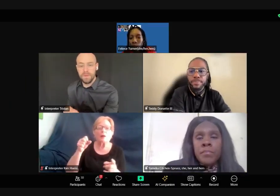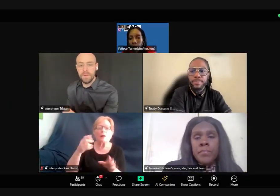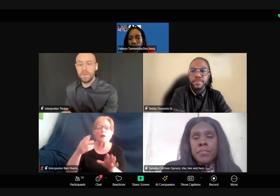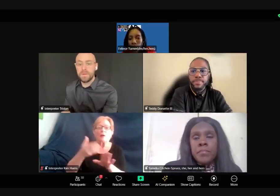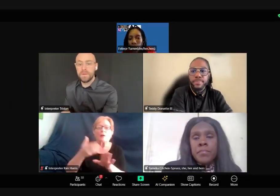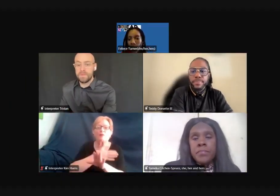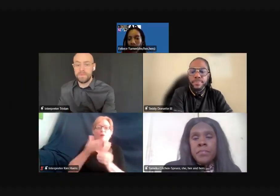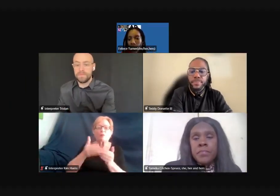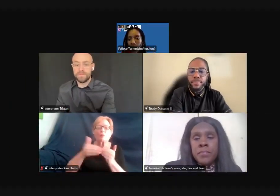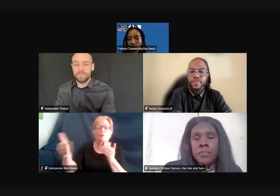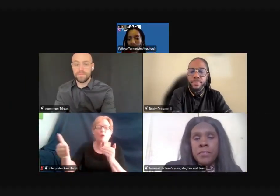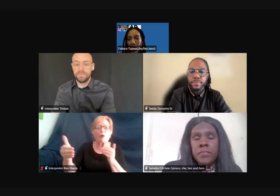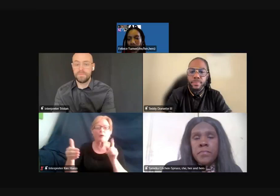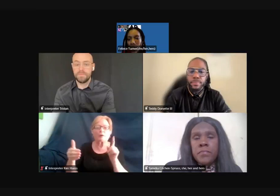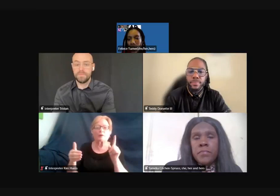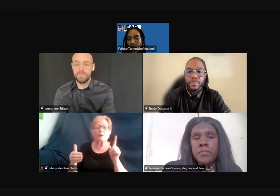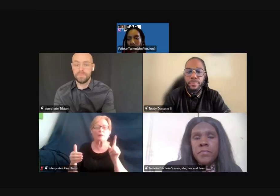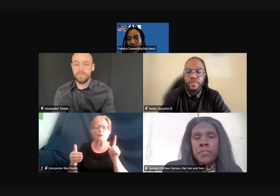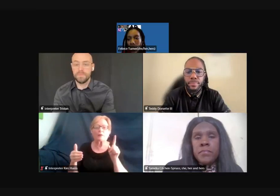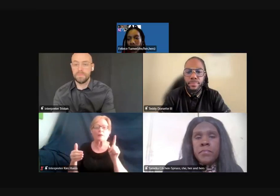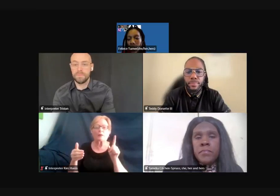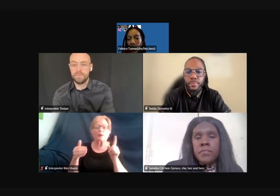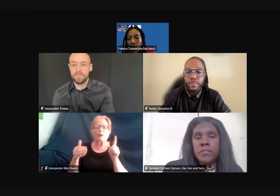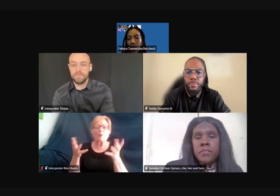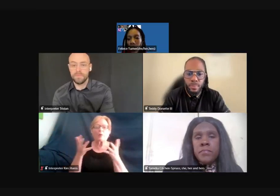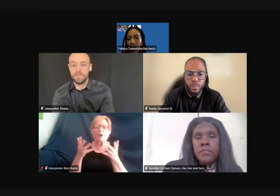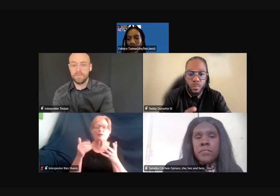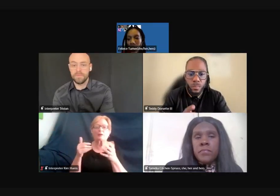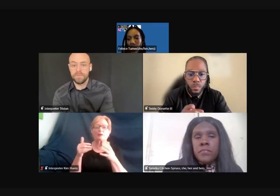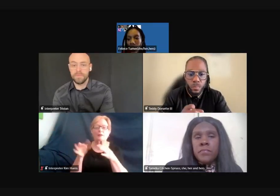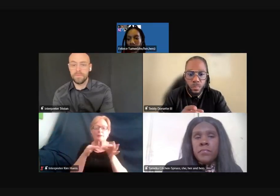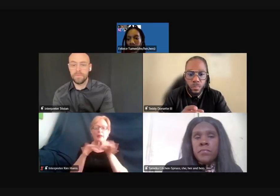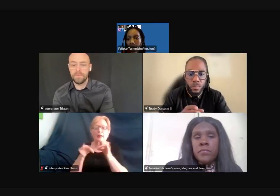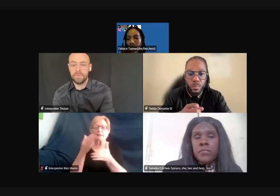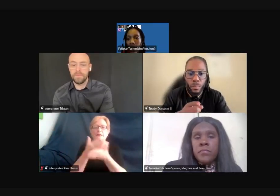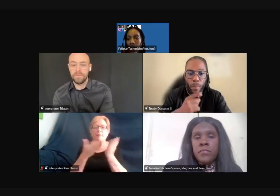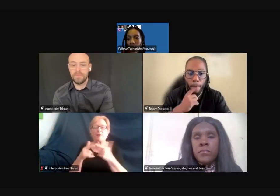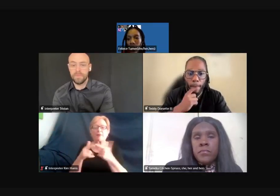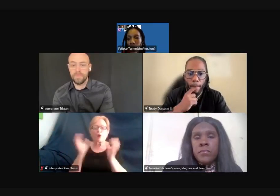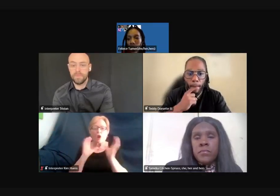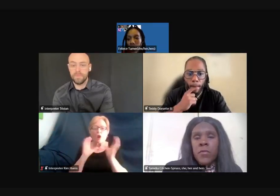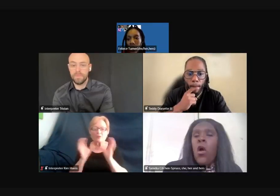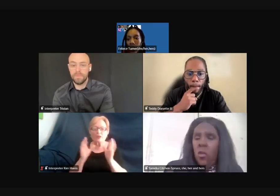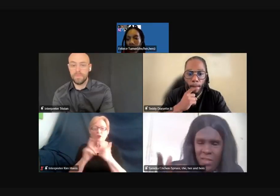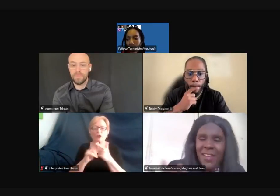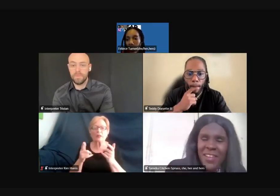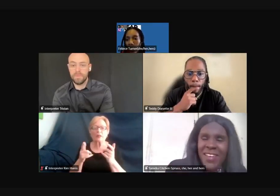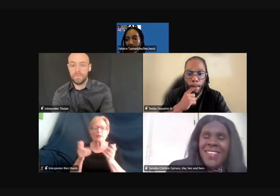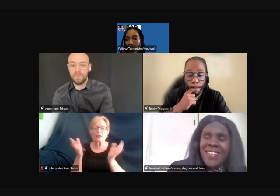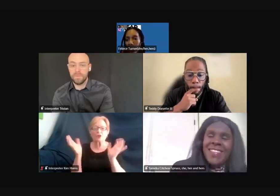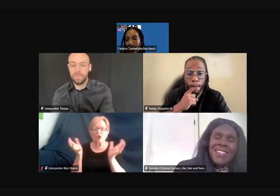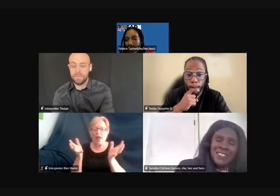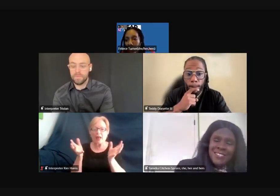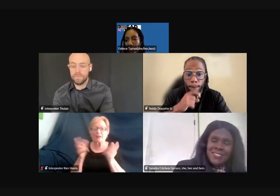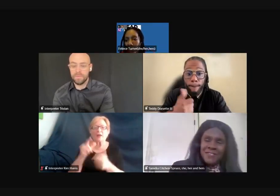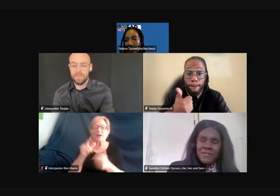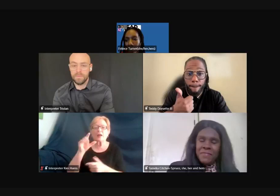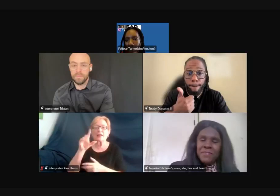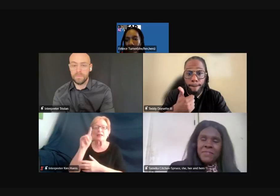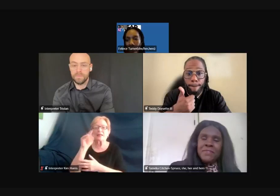uh, move on, I just want to, uh, point out, um, uh, some of the conversation in the chat. Um, Terry